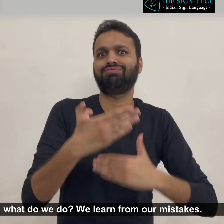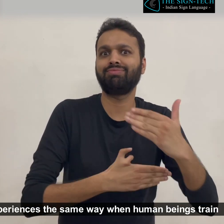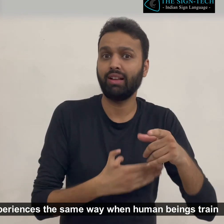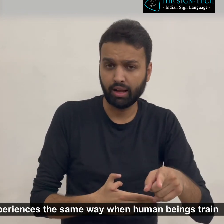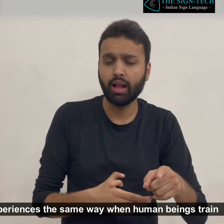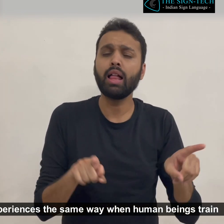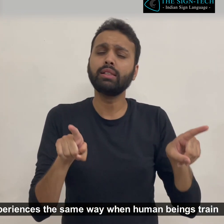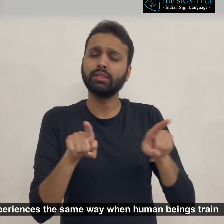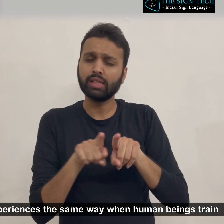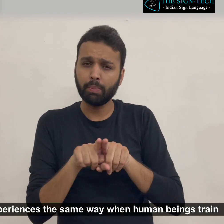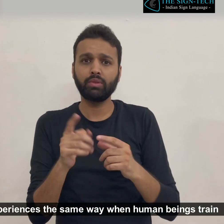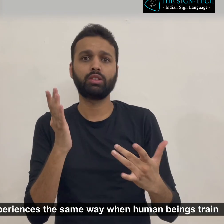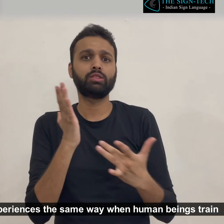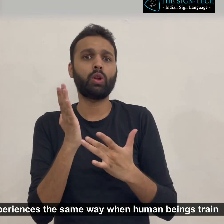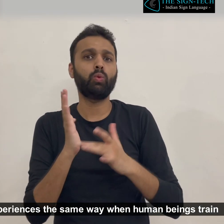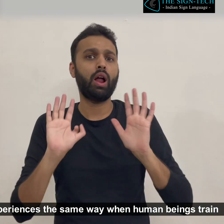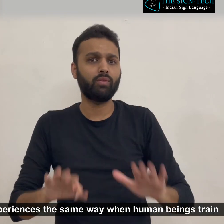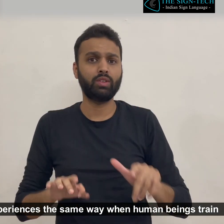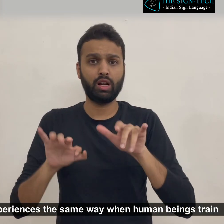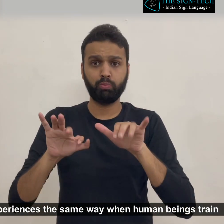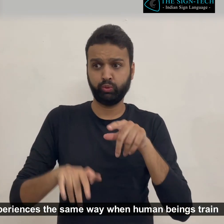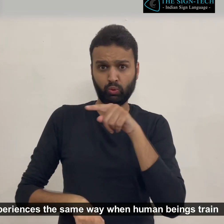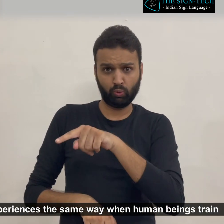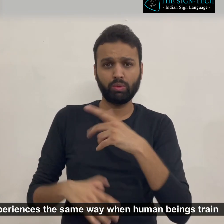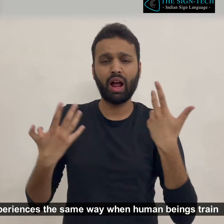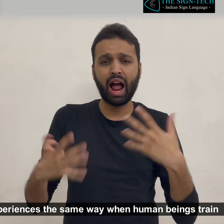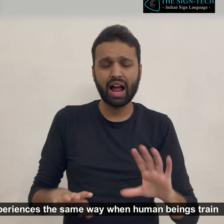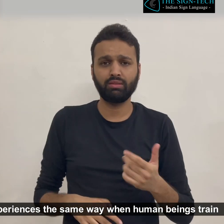We learn from our past experiences the same way when human beings train.